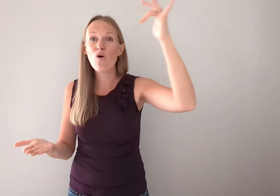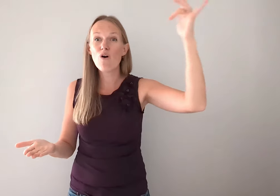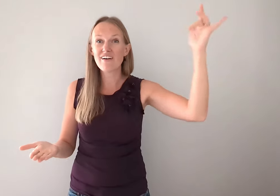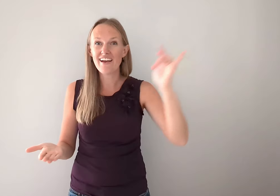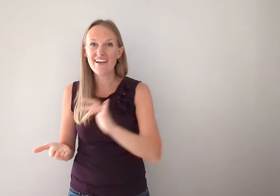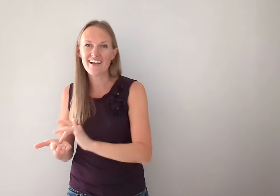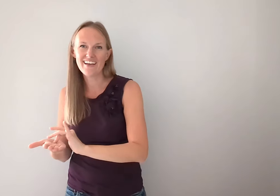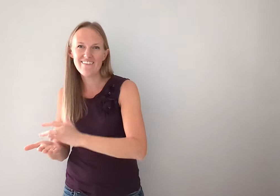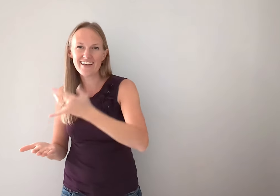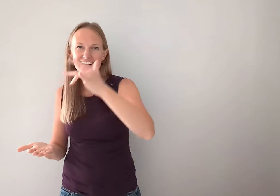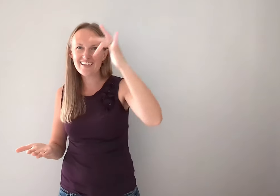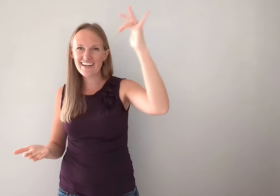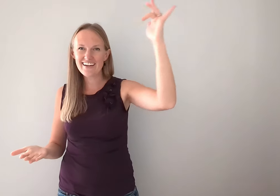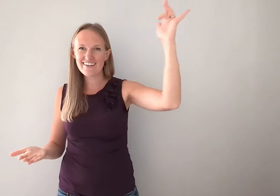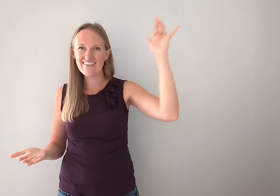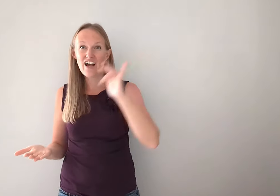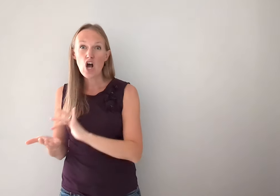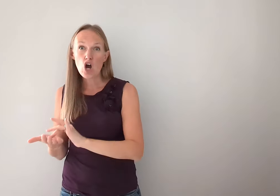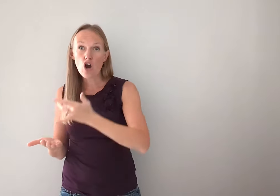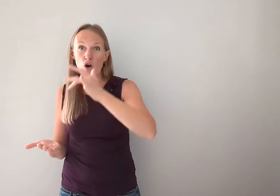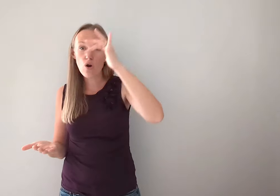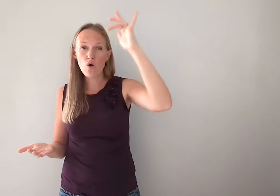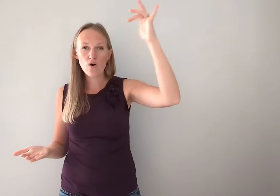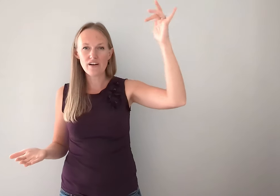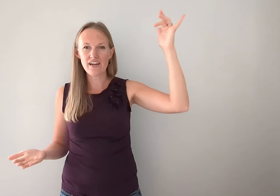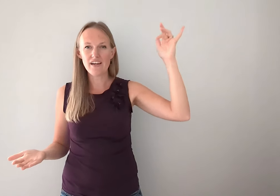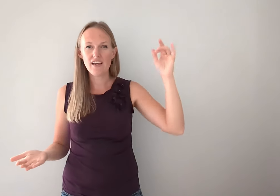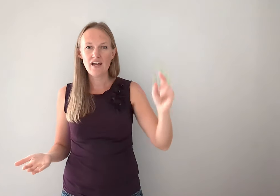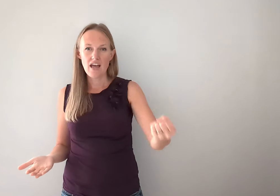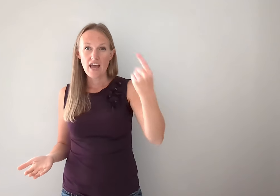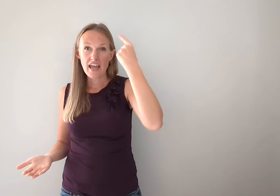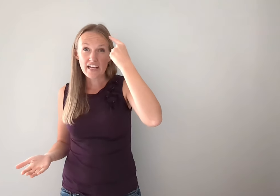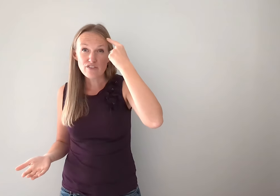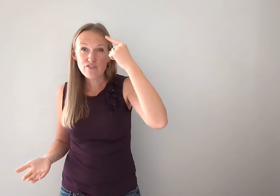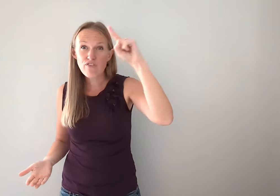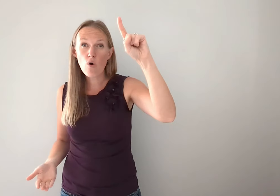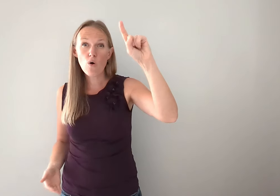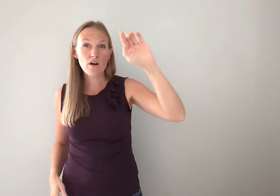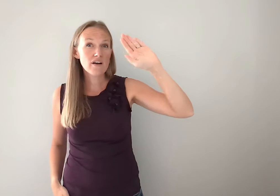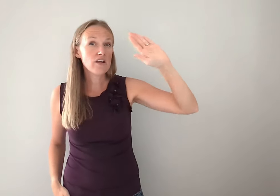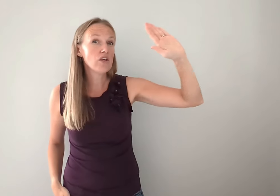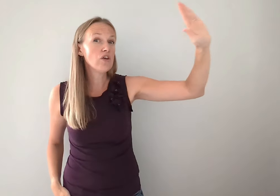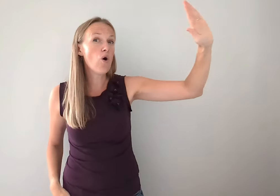Glory. Okay. Wiggle it out. Glory. And for your